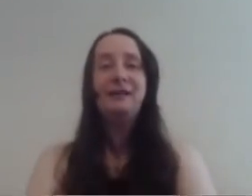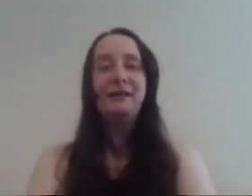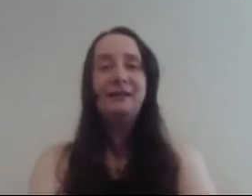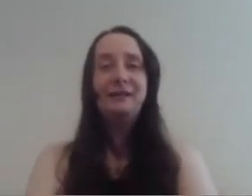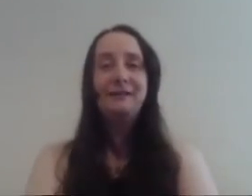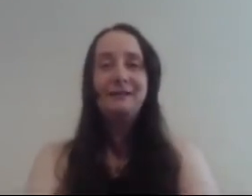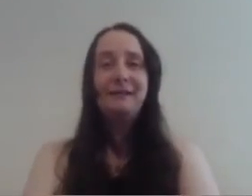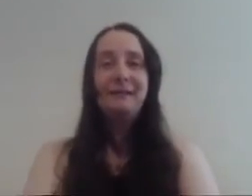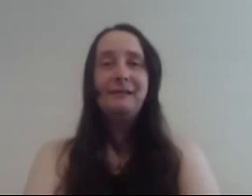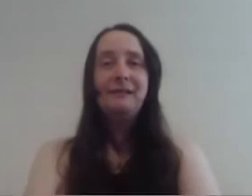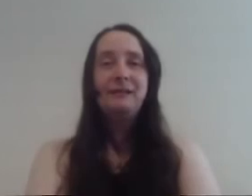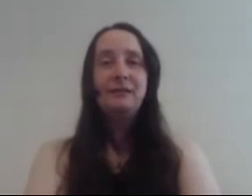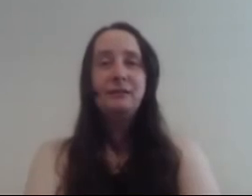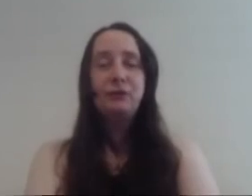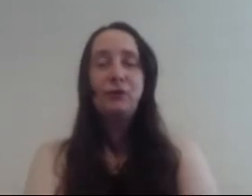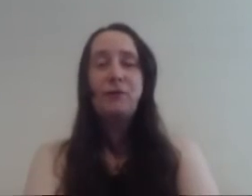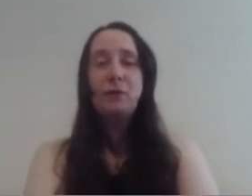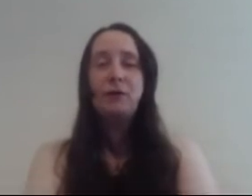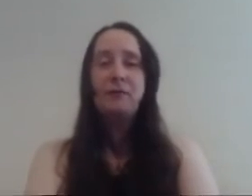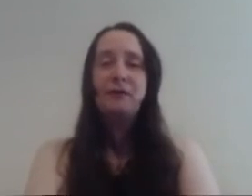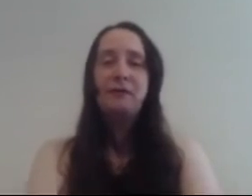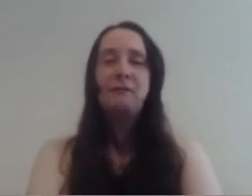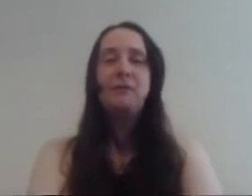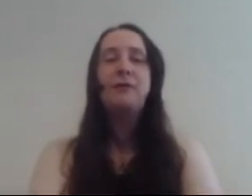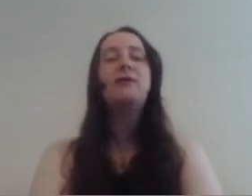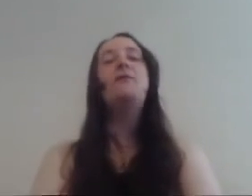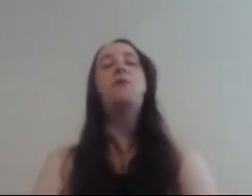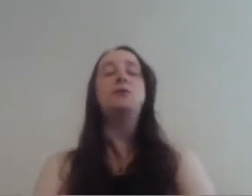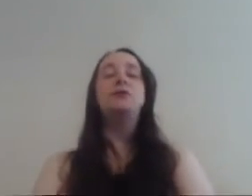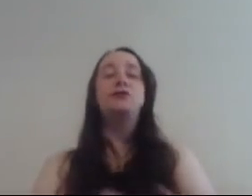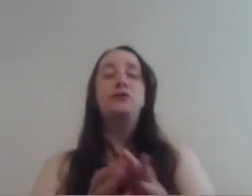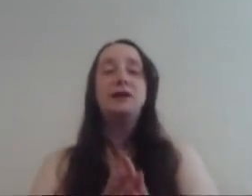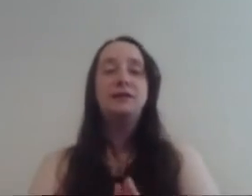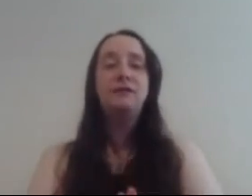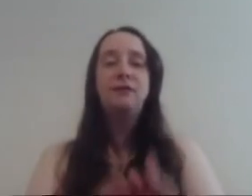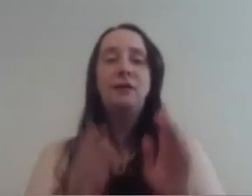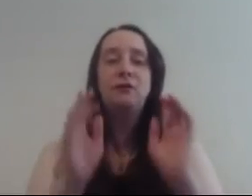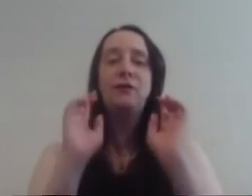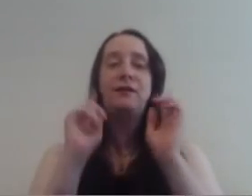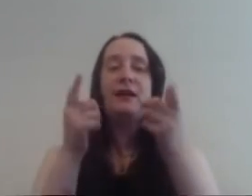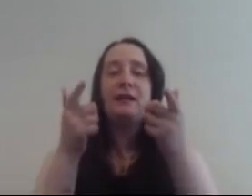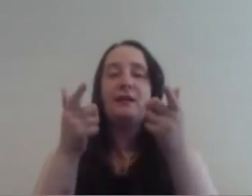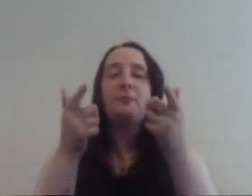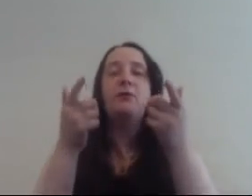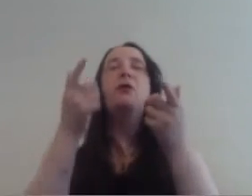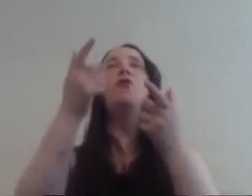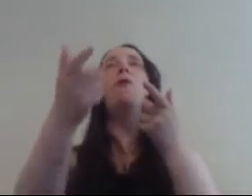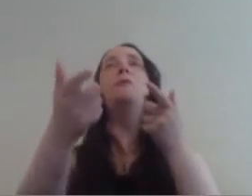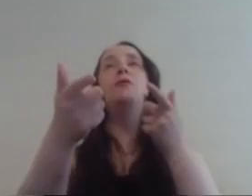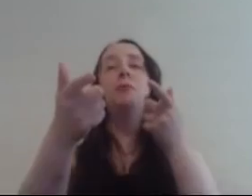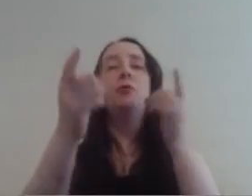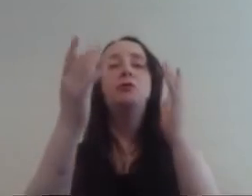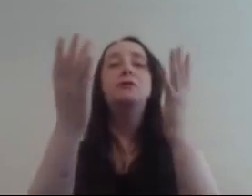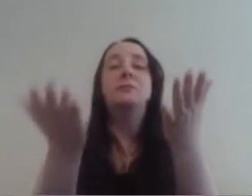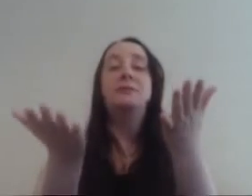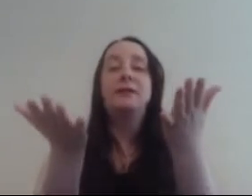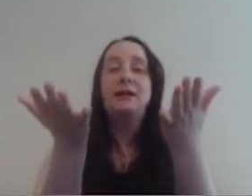so everyone well thank you for watching this reaction don't forget to hit the like button comment down below subscribe